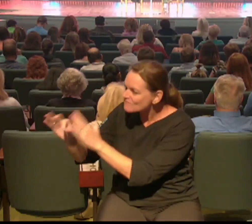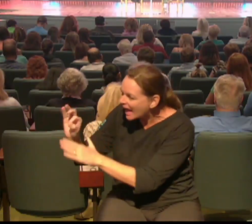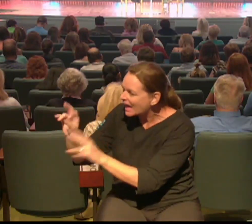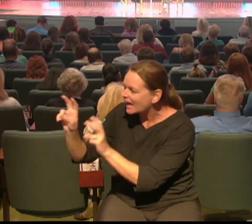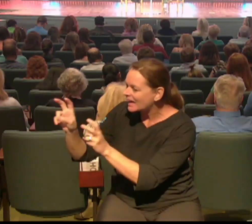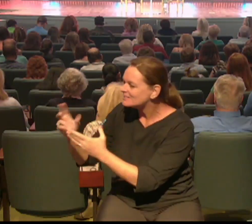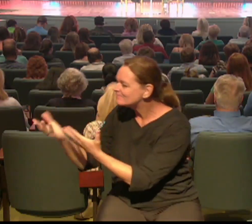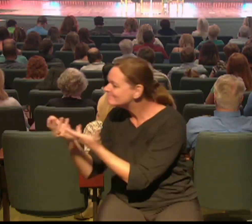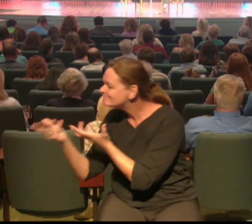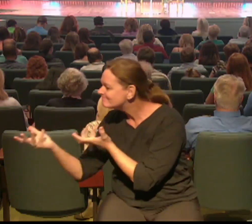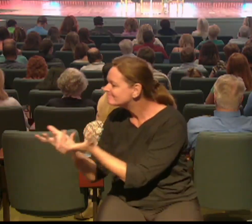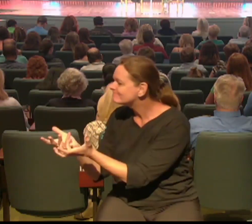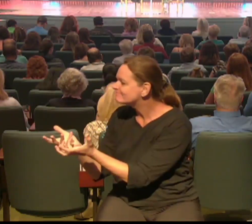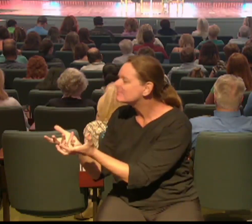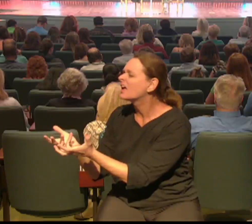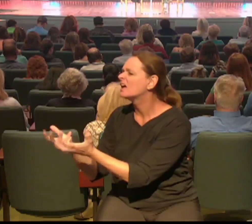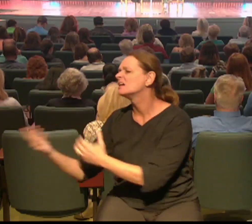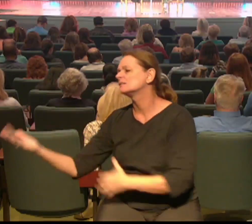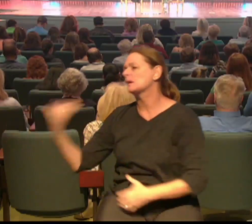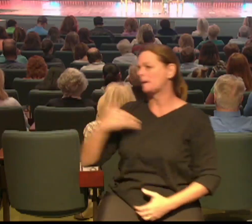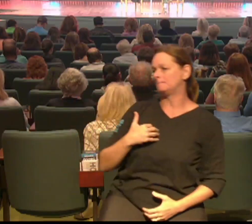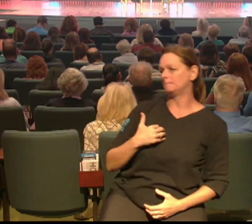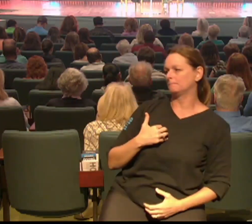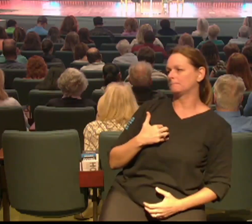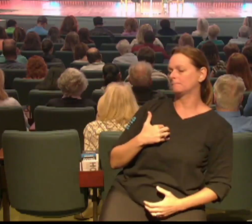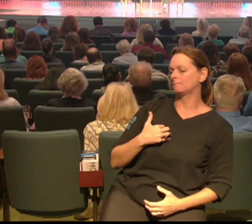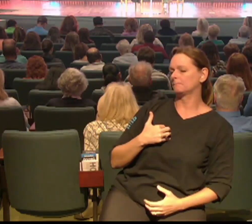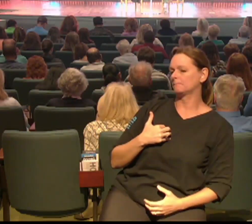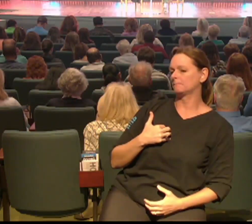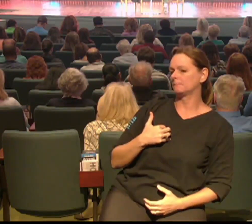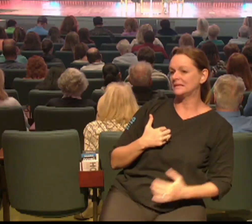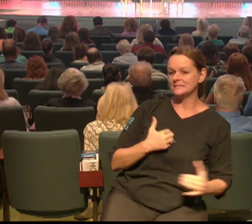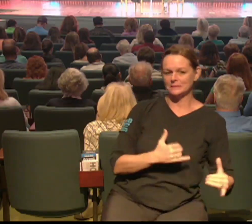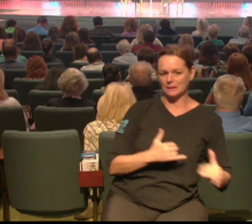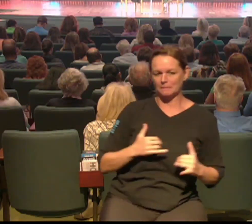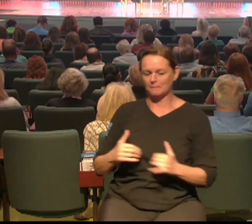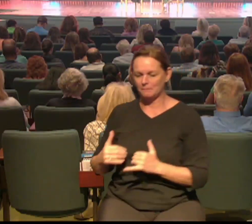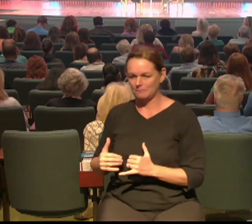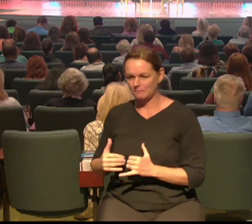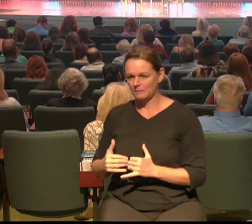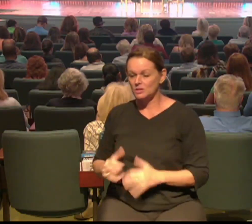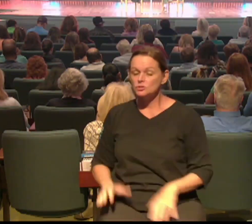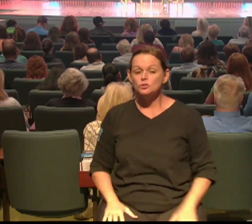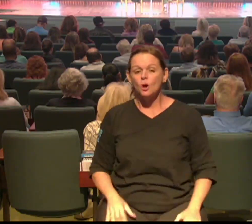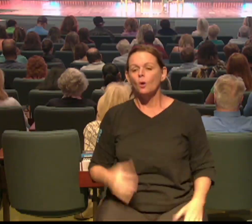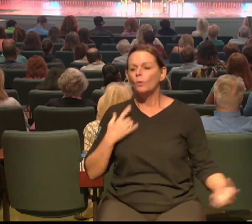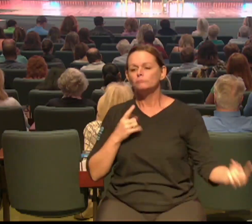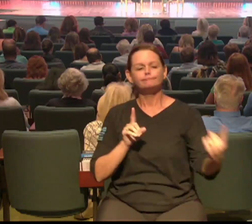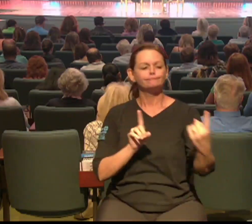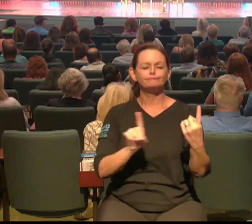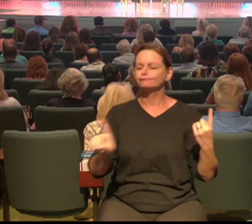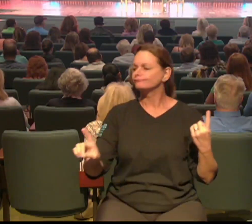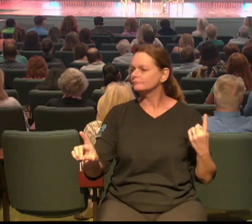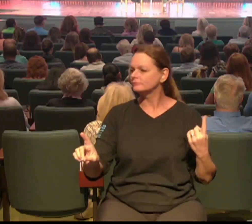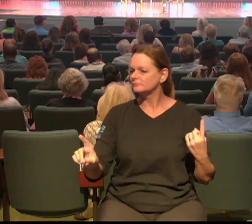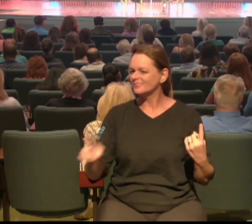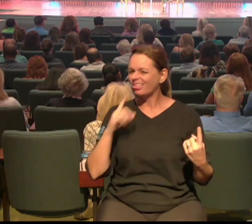but for the potential that he saw in them, and for who God created them to be. When he saw Peter, Andrew, and Matthew,